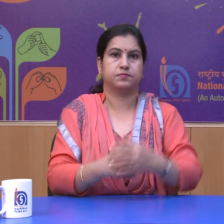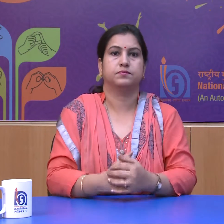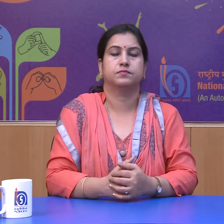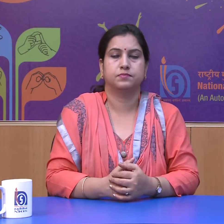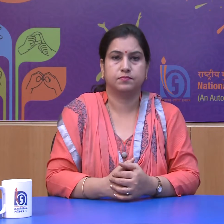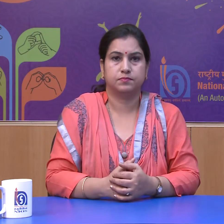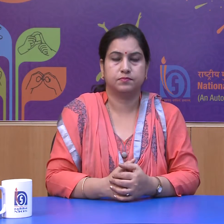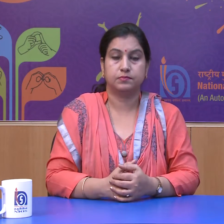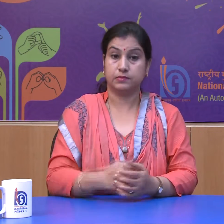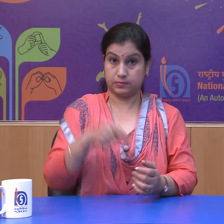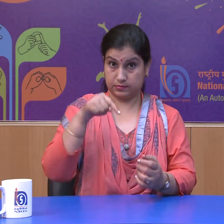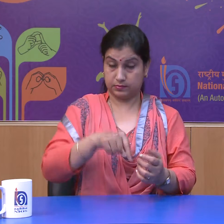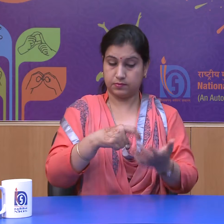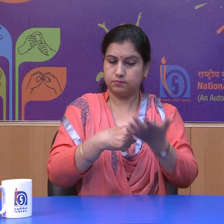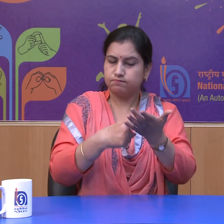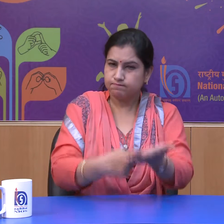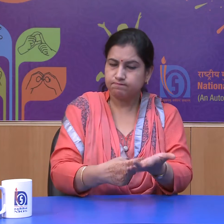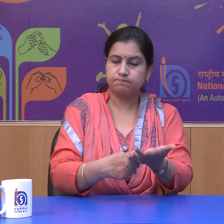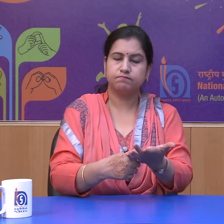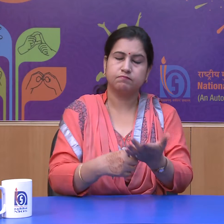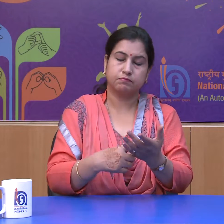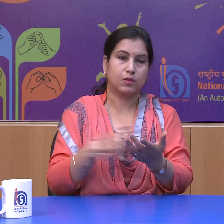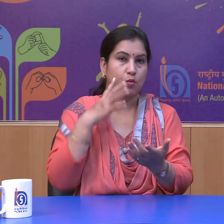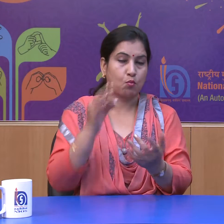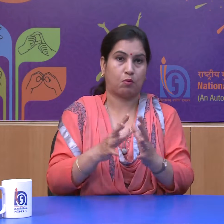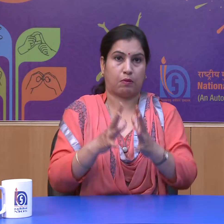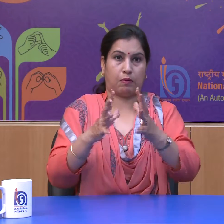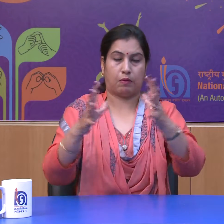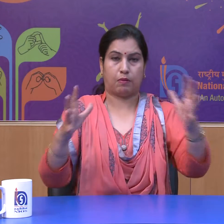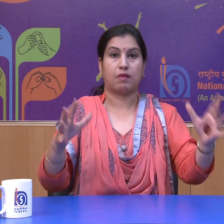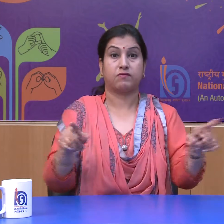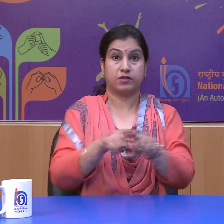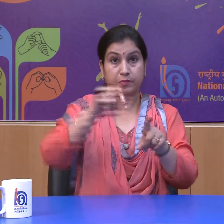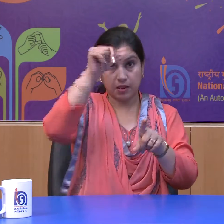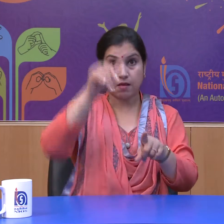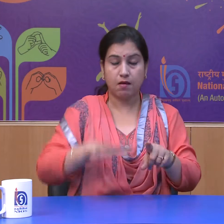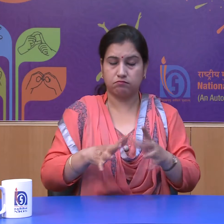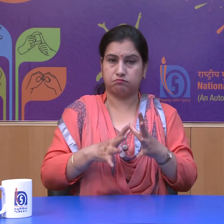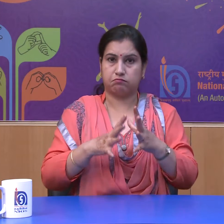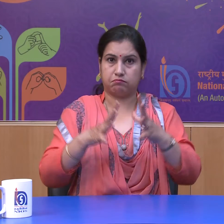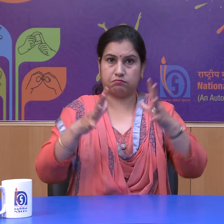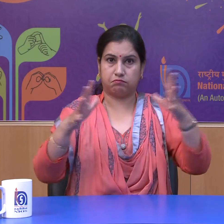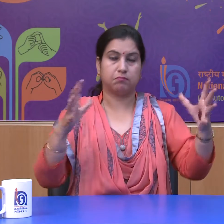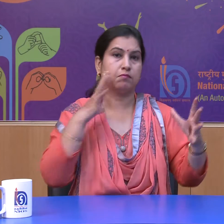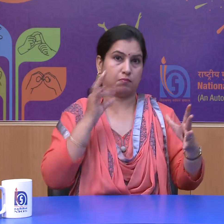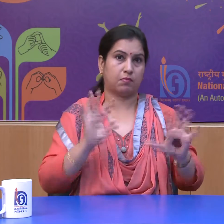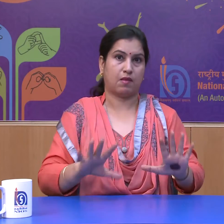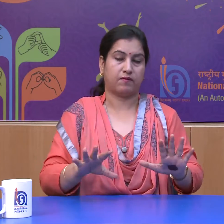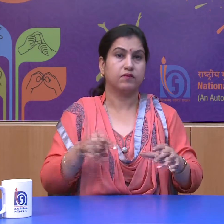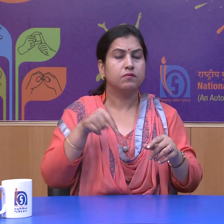This right is very important in a big country like India, where people of